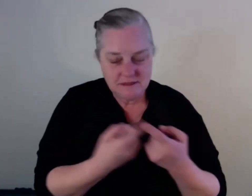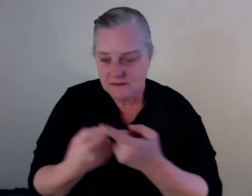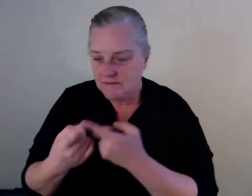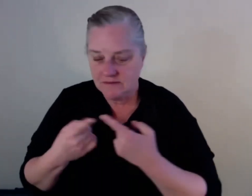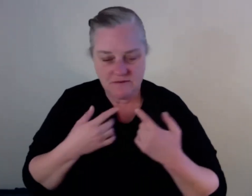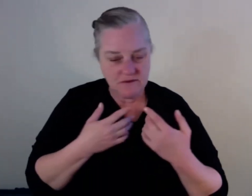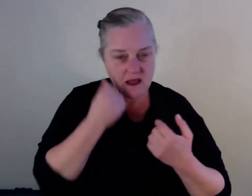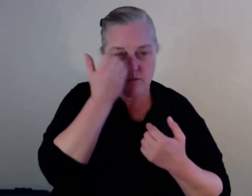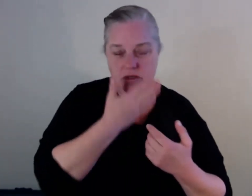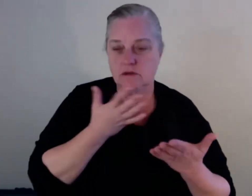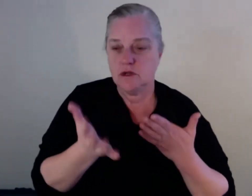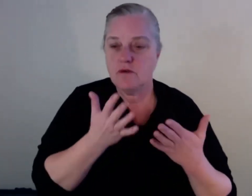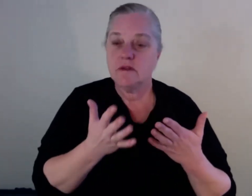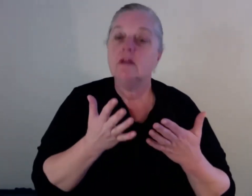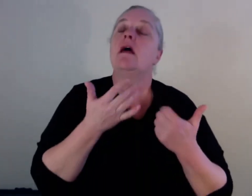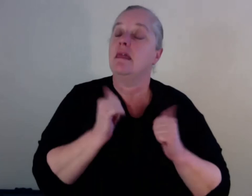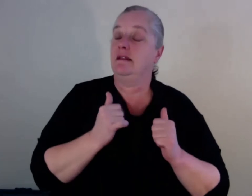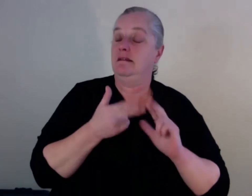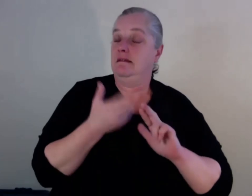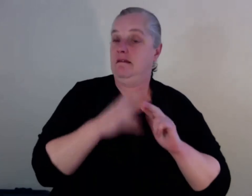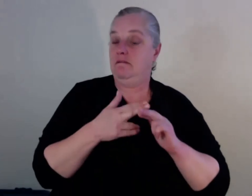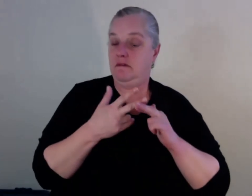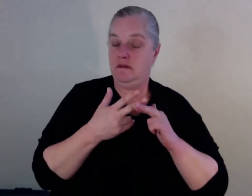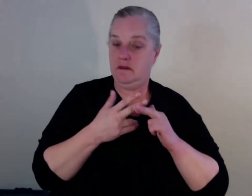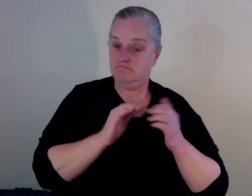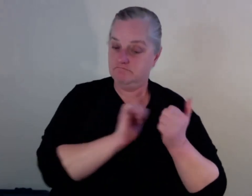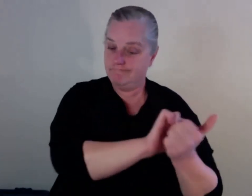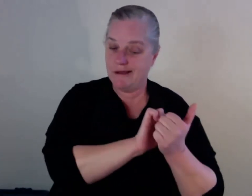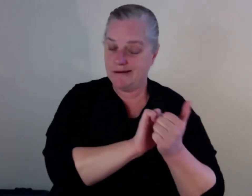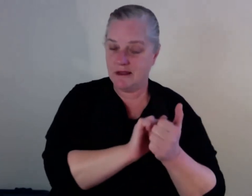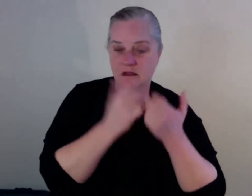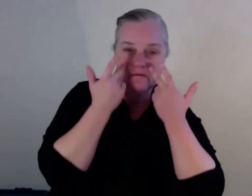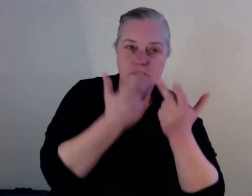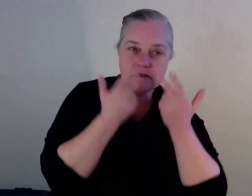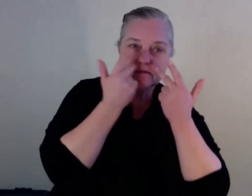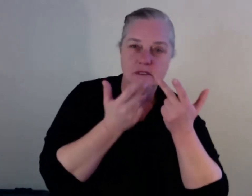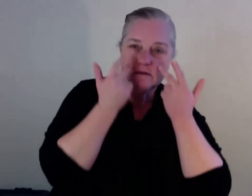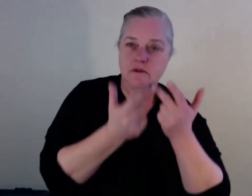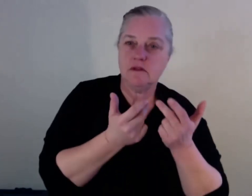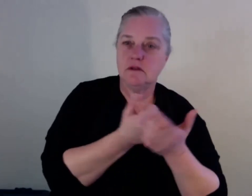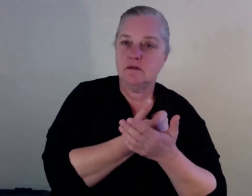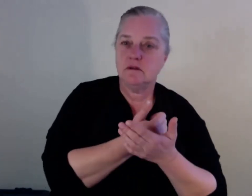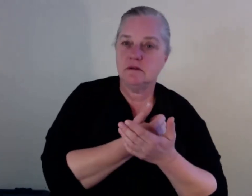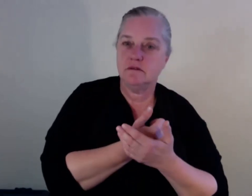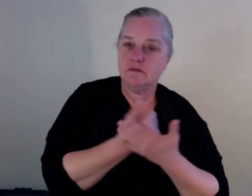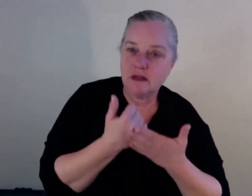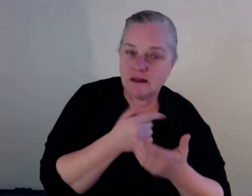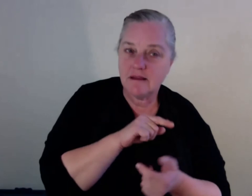people with the lived experience, having people with the lived experience, you know, having black faces front of house, you know, to